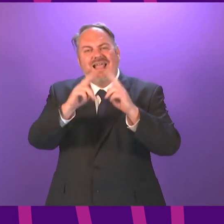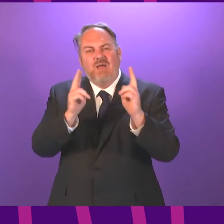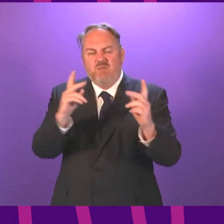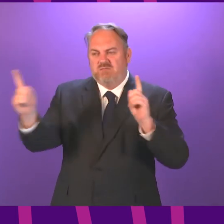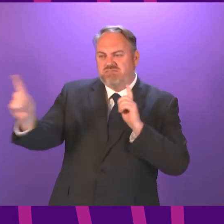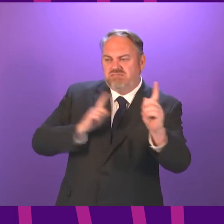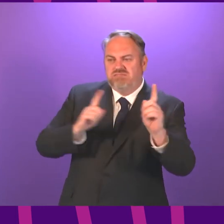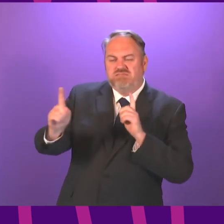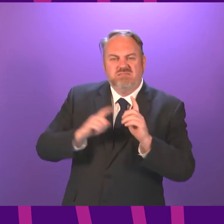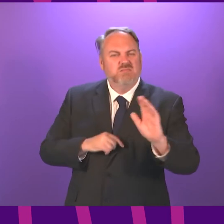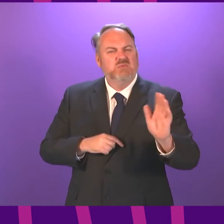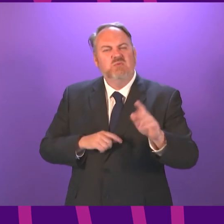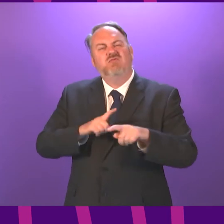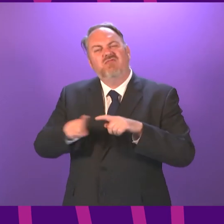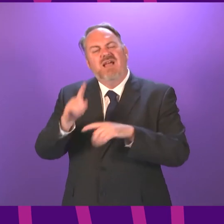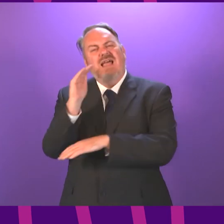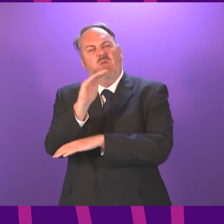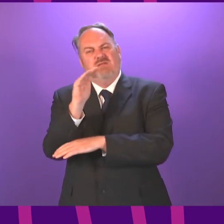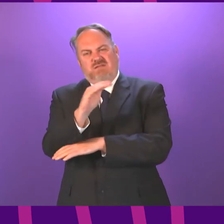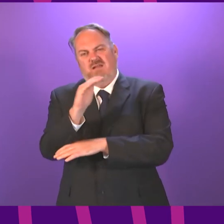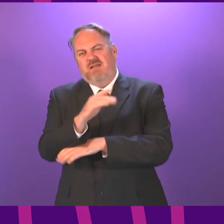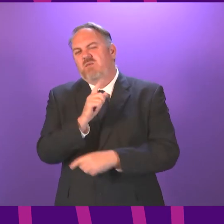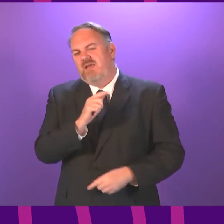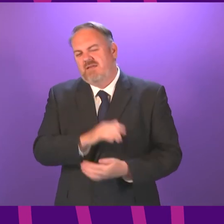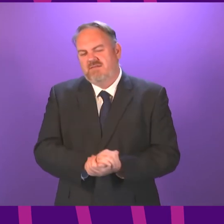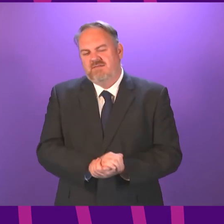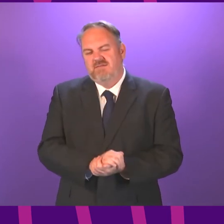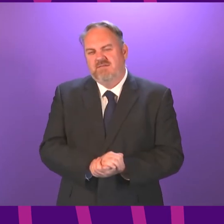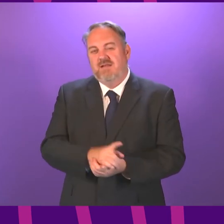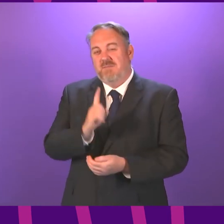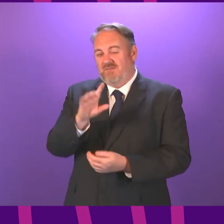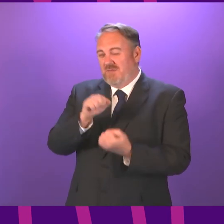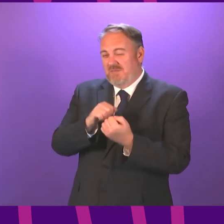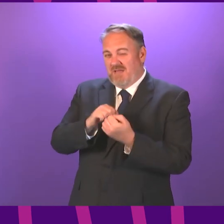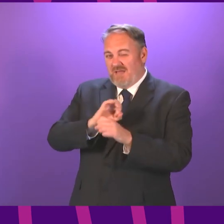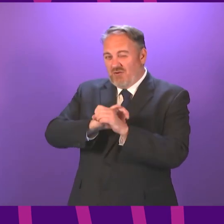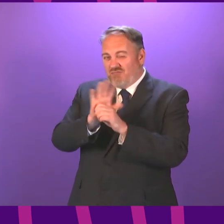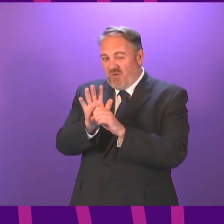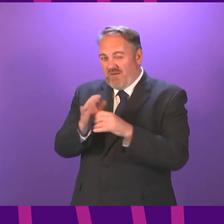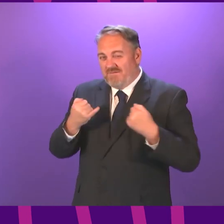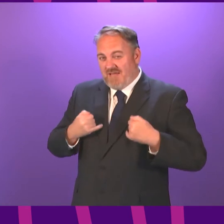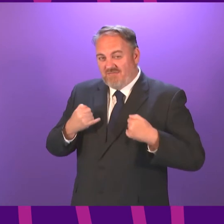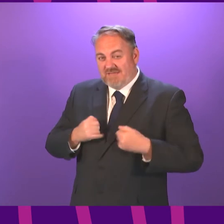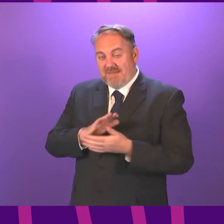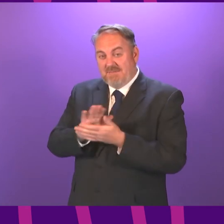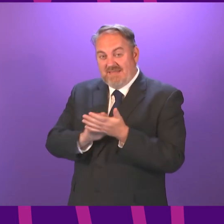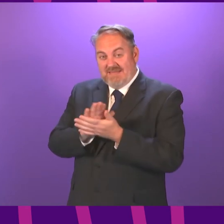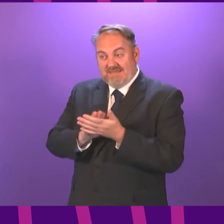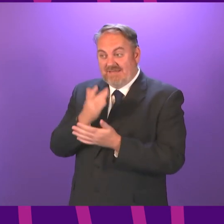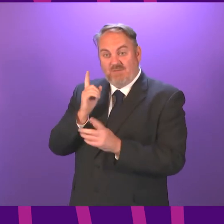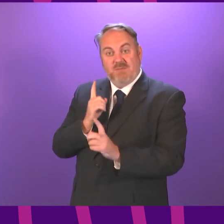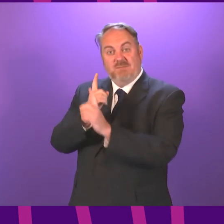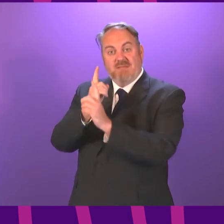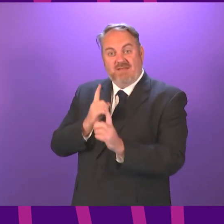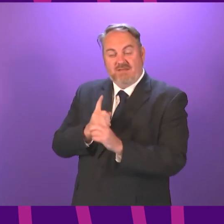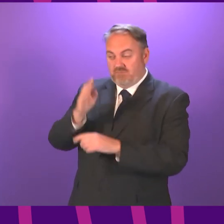No environment is ever entirely risk-free in any sense. But in relation to COVID, meeting people outdoors does pose less risk